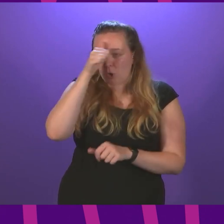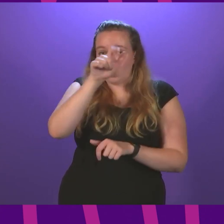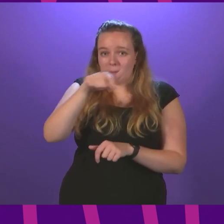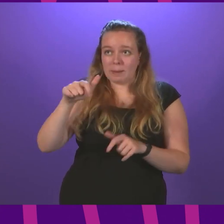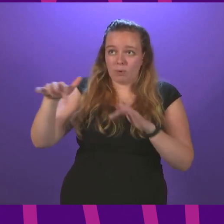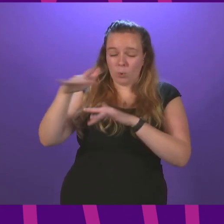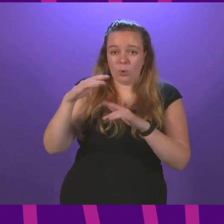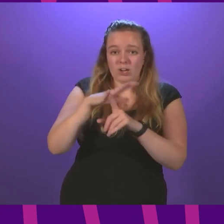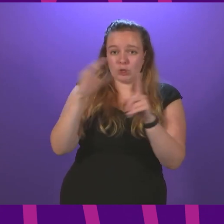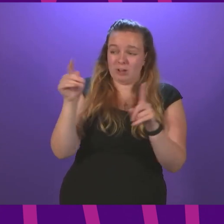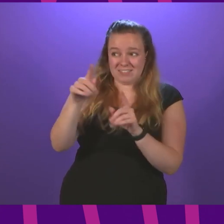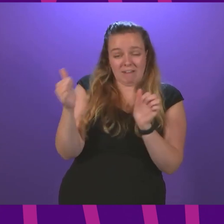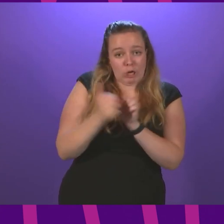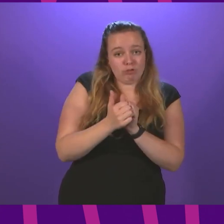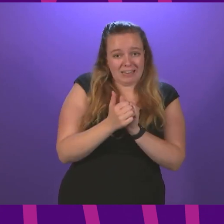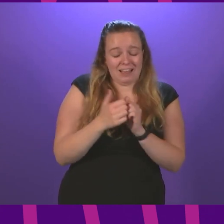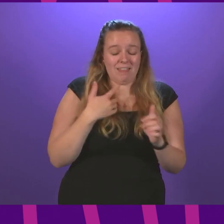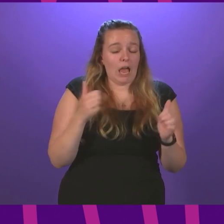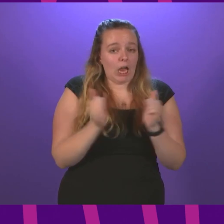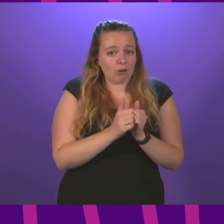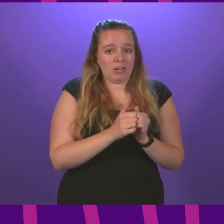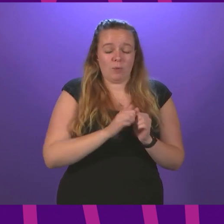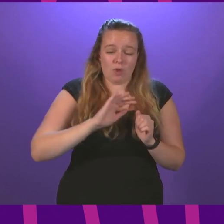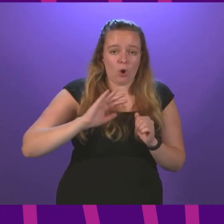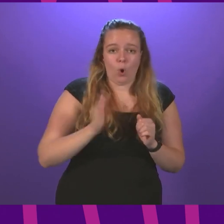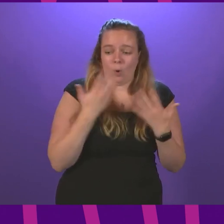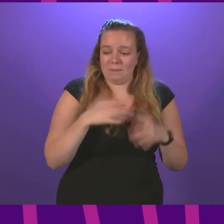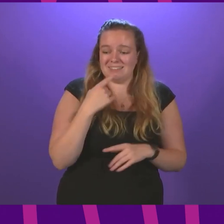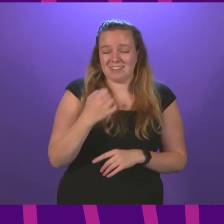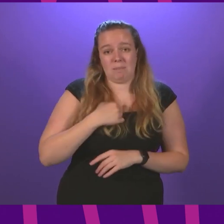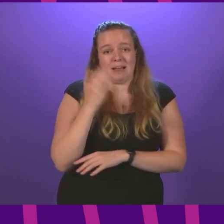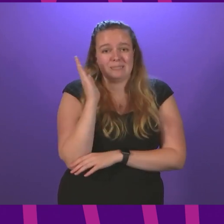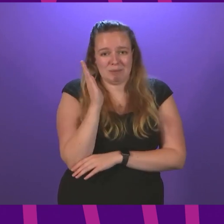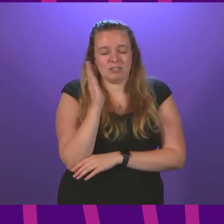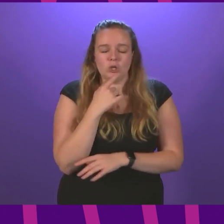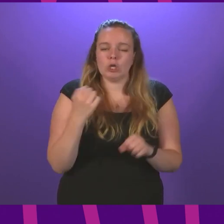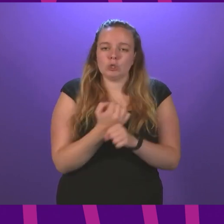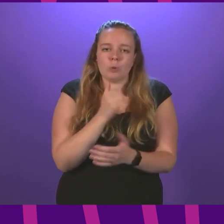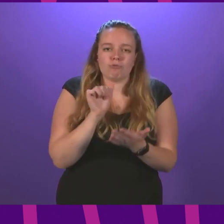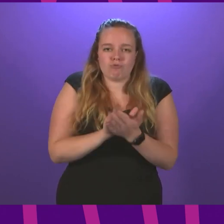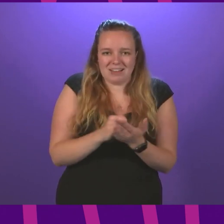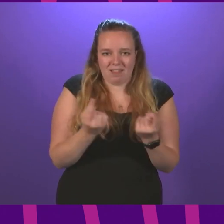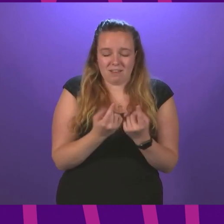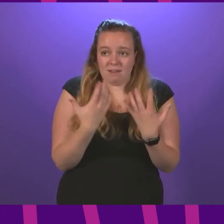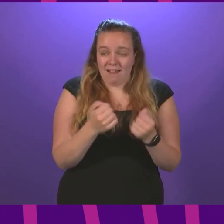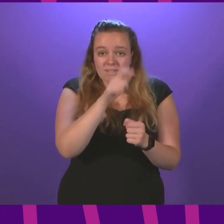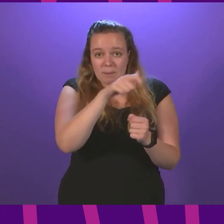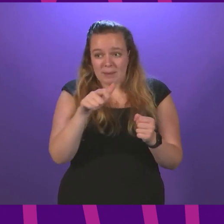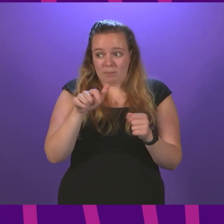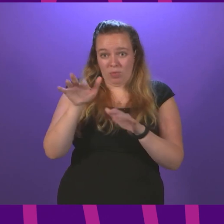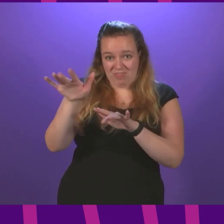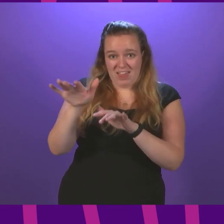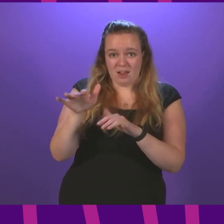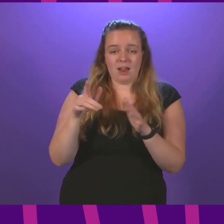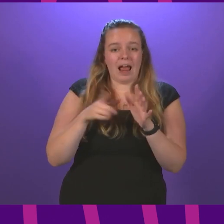in the Conservative benches who agree with me and they agree with almost every word within my speech. Do the right thing. There are people in those